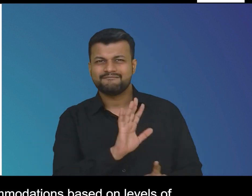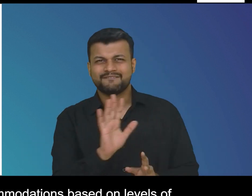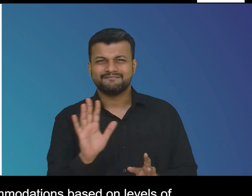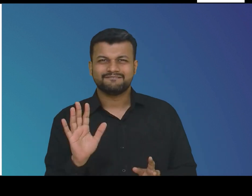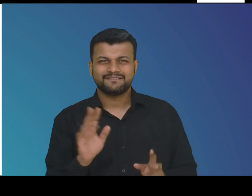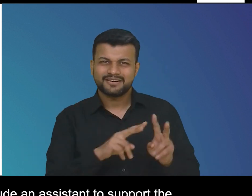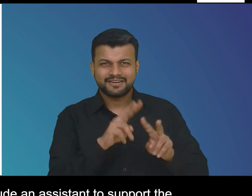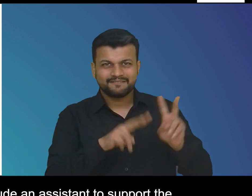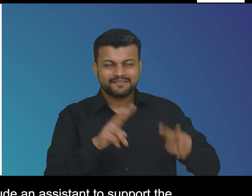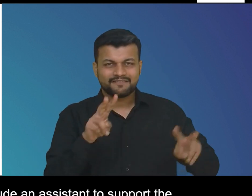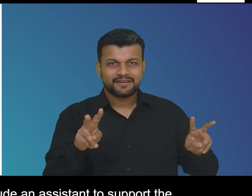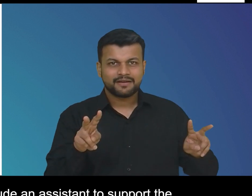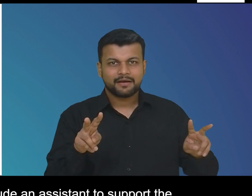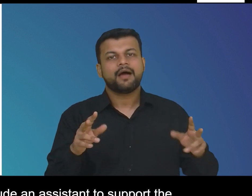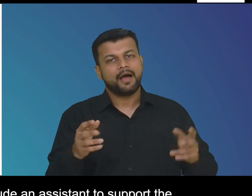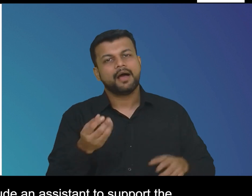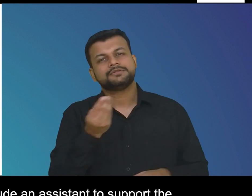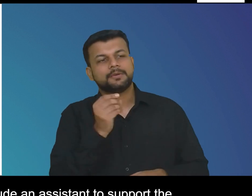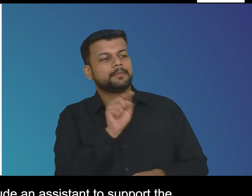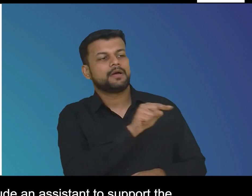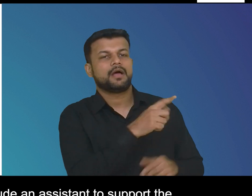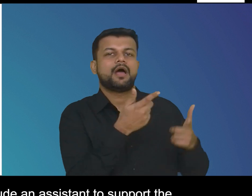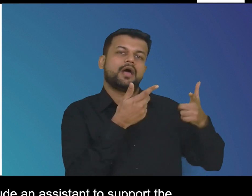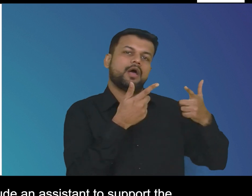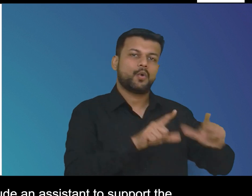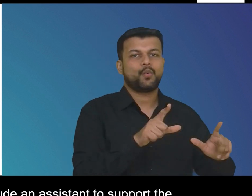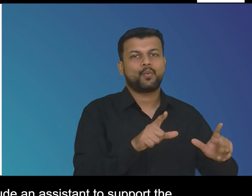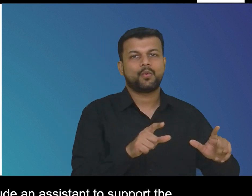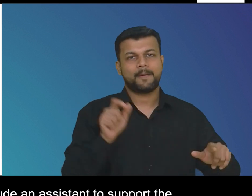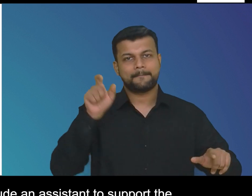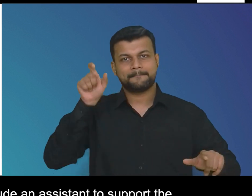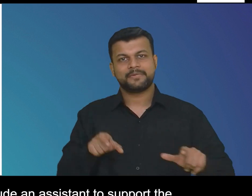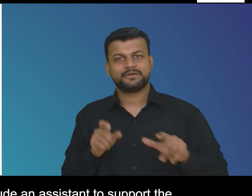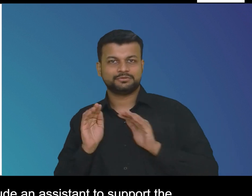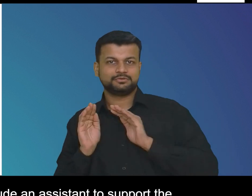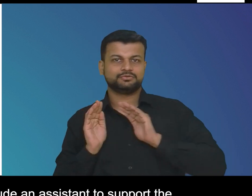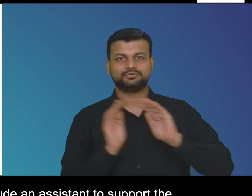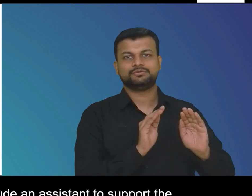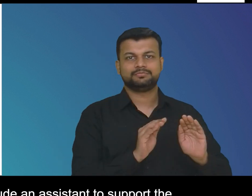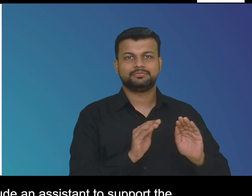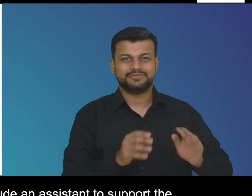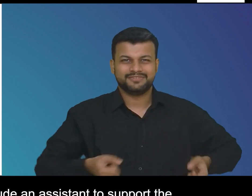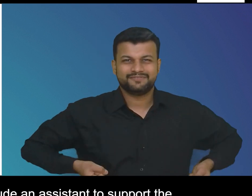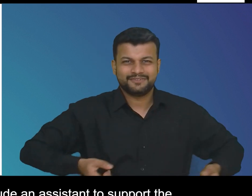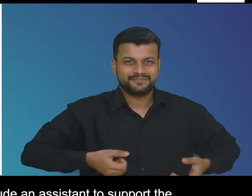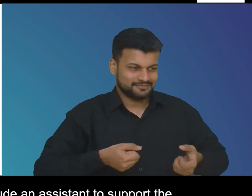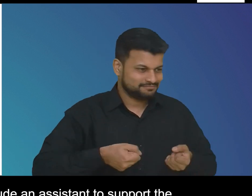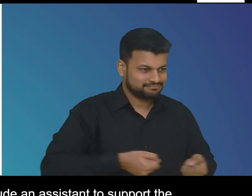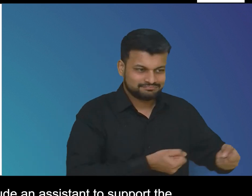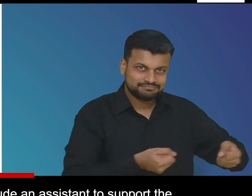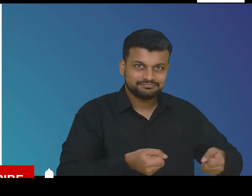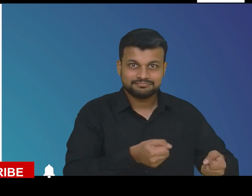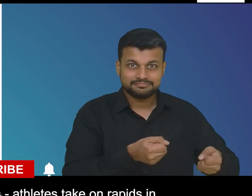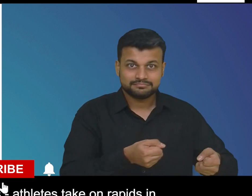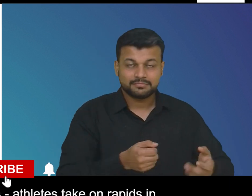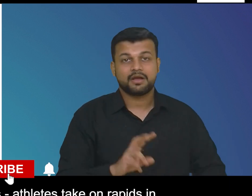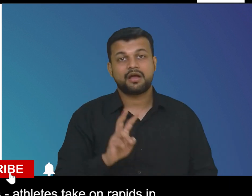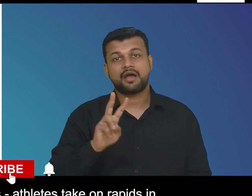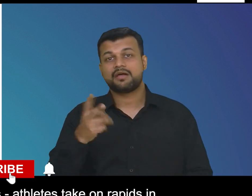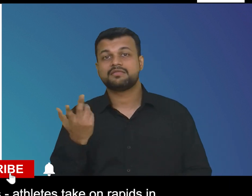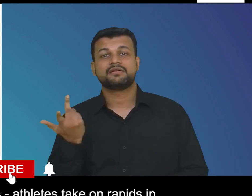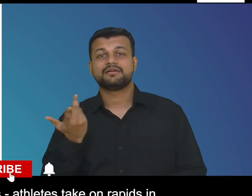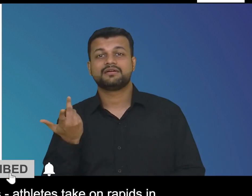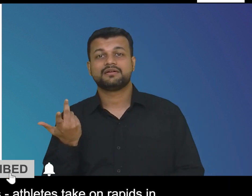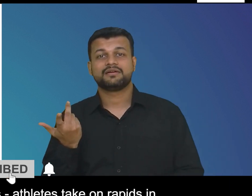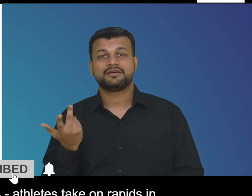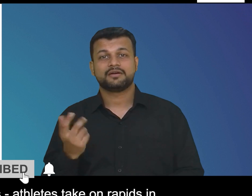functioning so for example some sports include an assistant to support the athlete by navigating the wheelchairs no